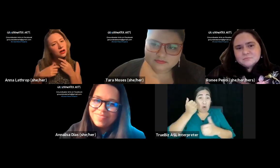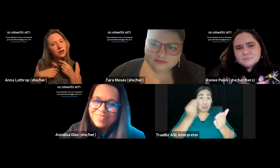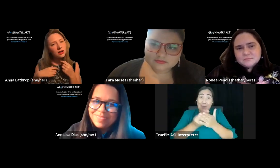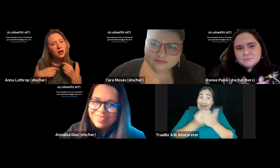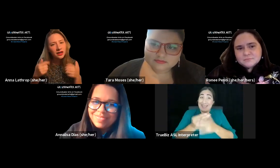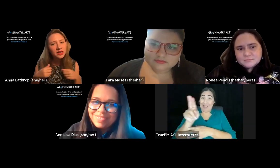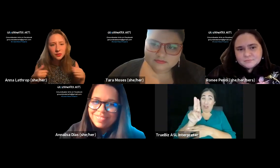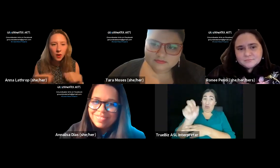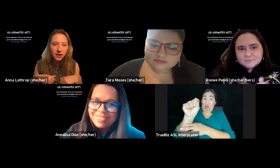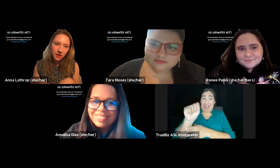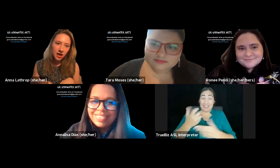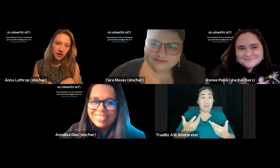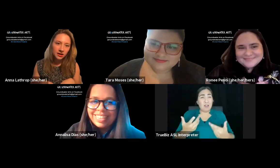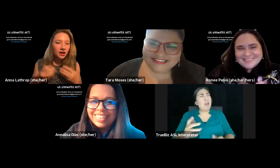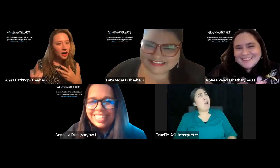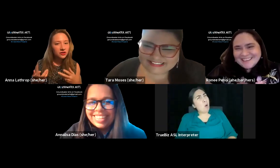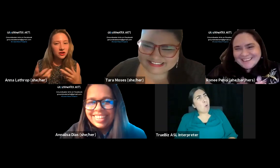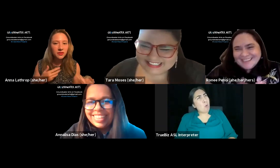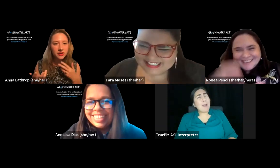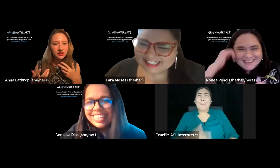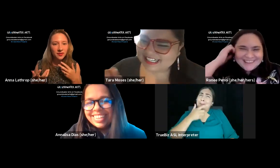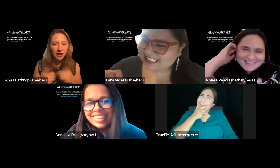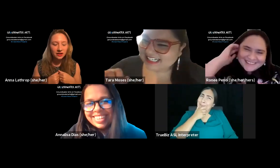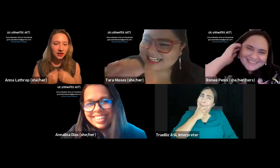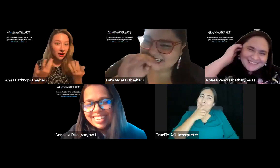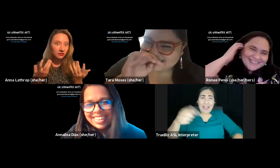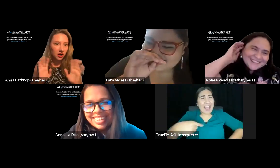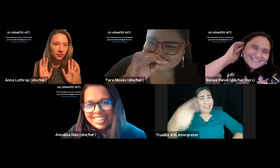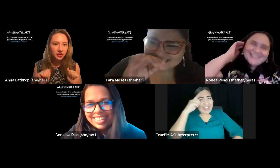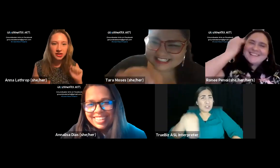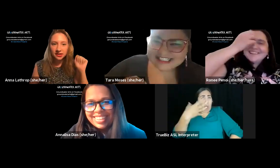huh. I think it's white men. I don't know. Maybe there's a pattern here. Call me crazy.